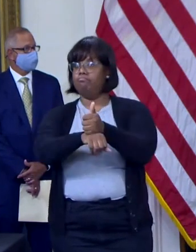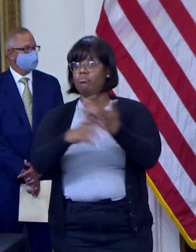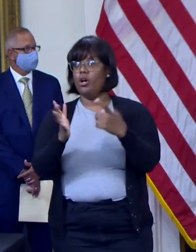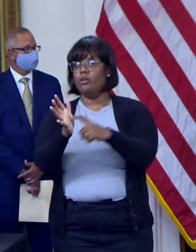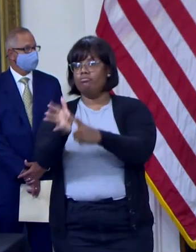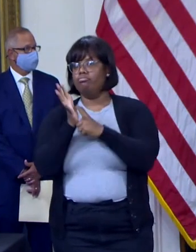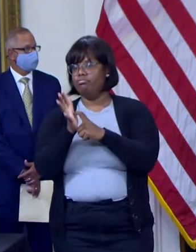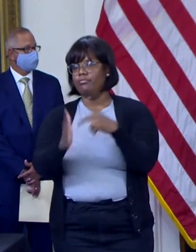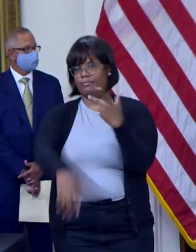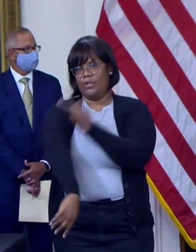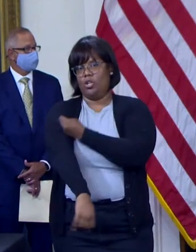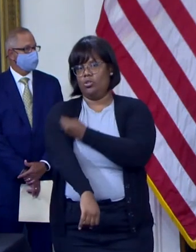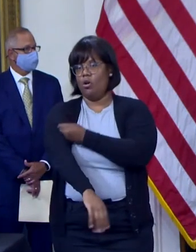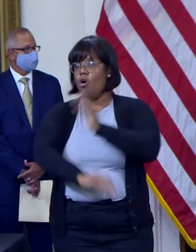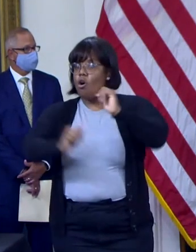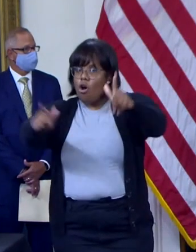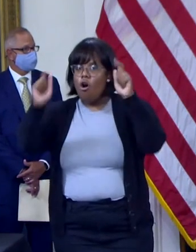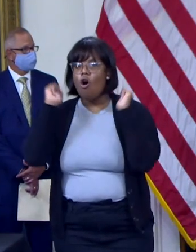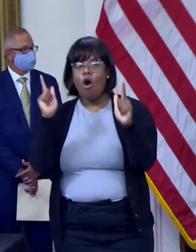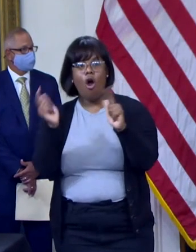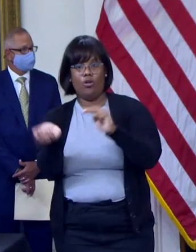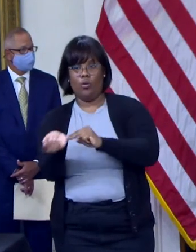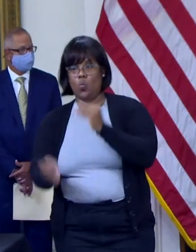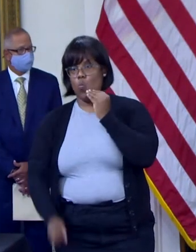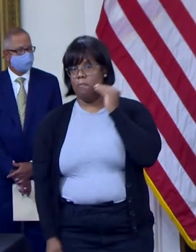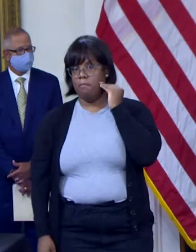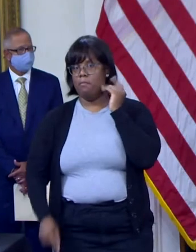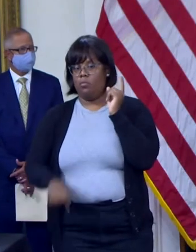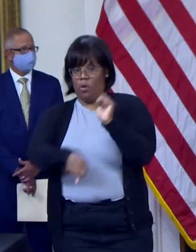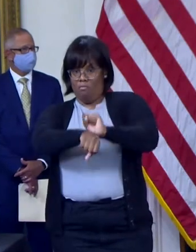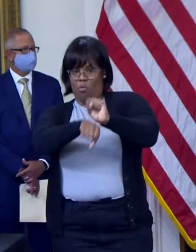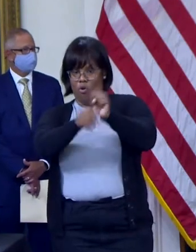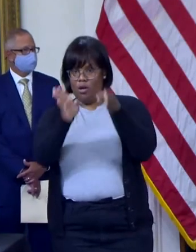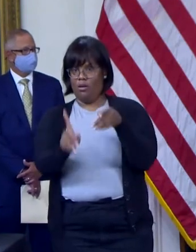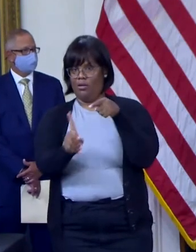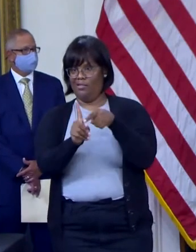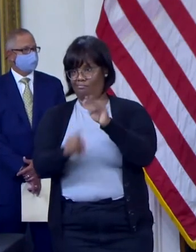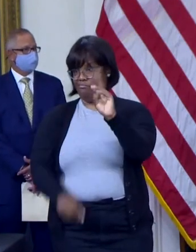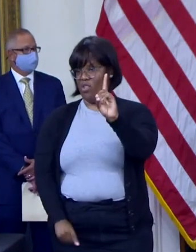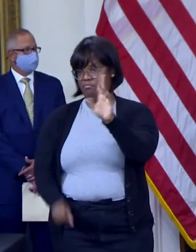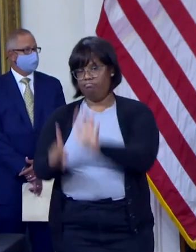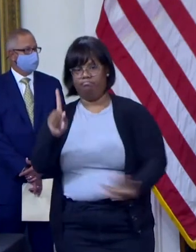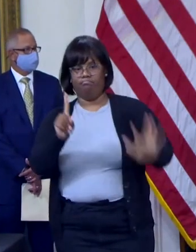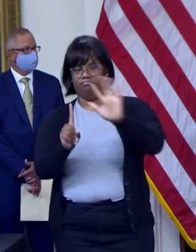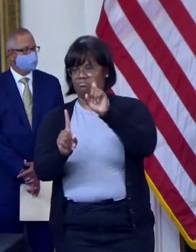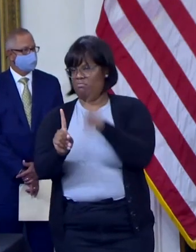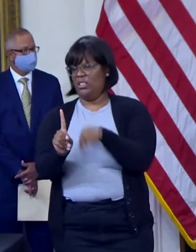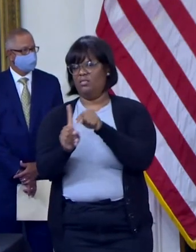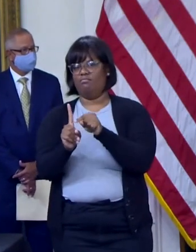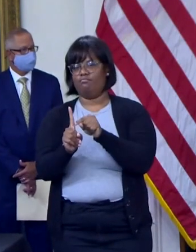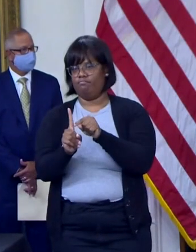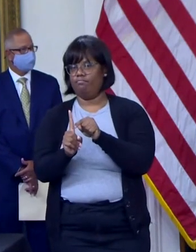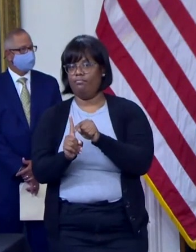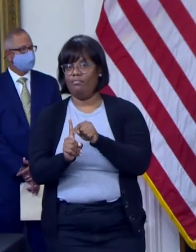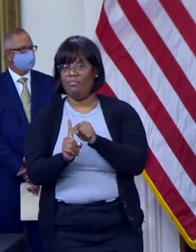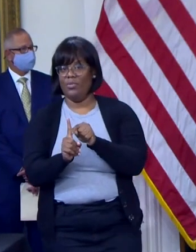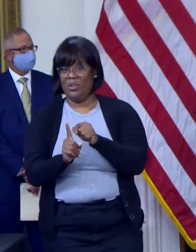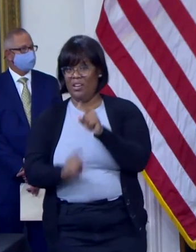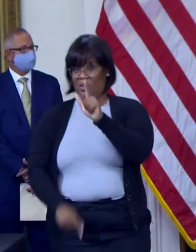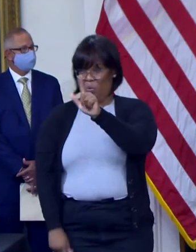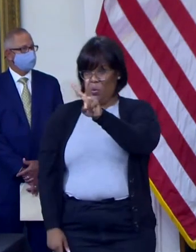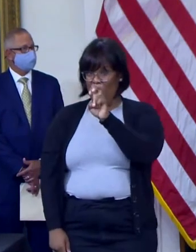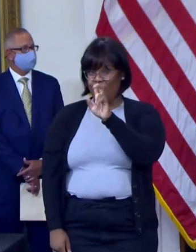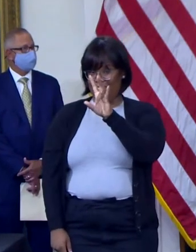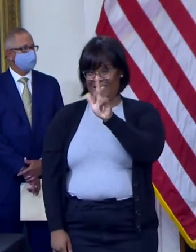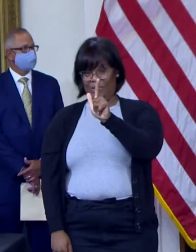227 nursing homes across the state. Every nursing home employee will be required to show proof of